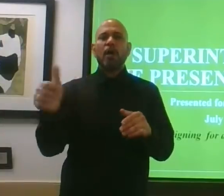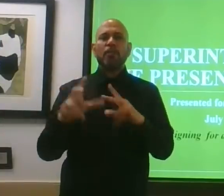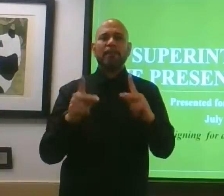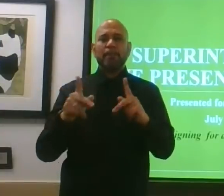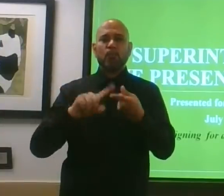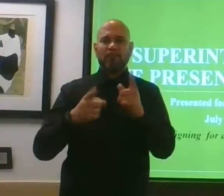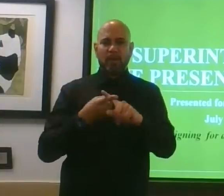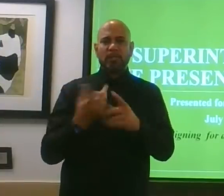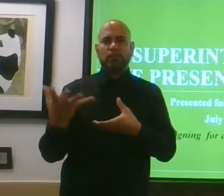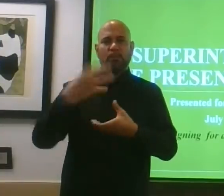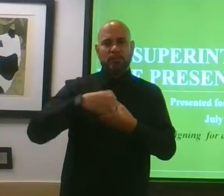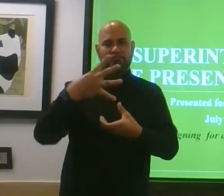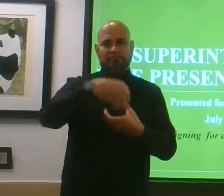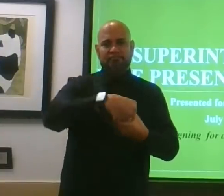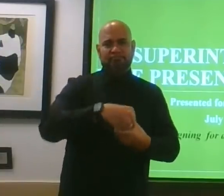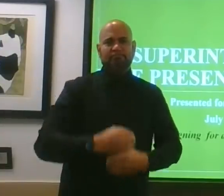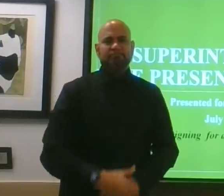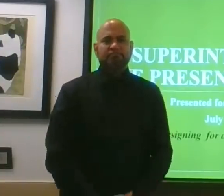participate.